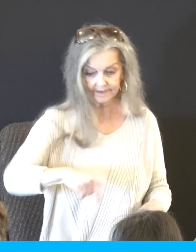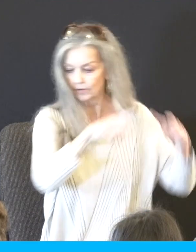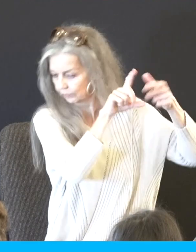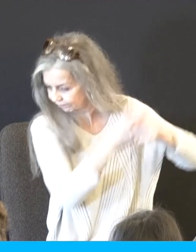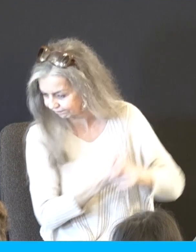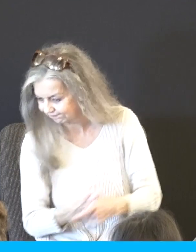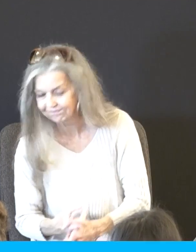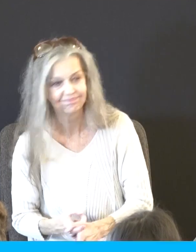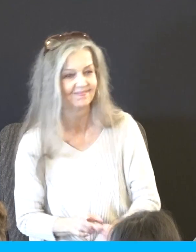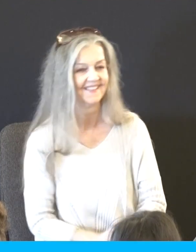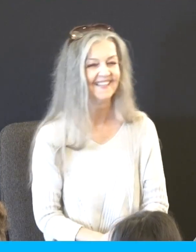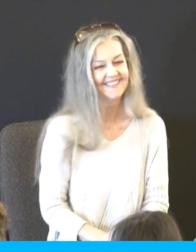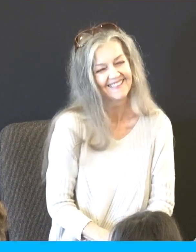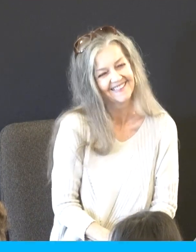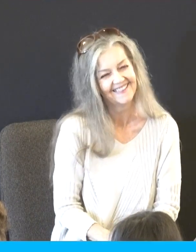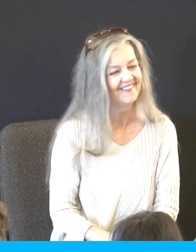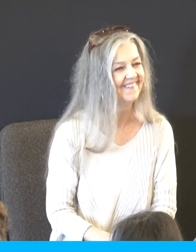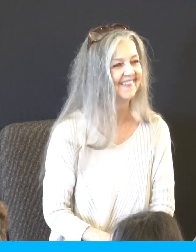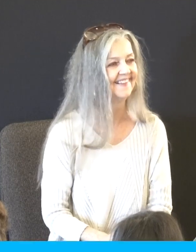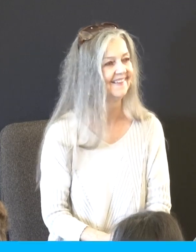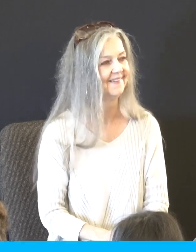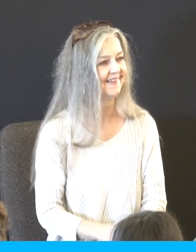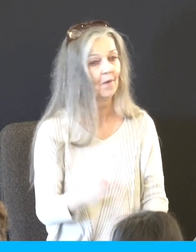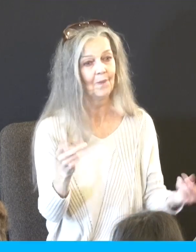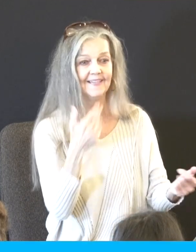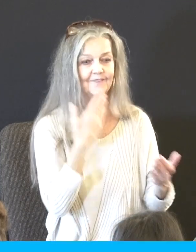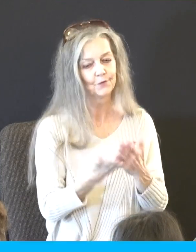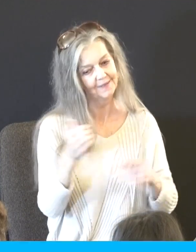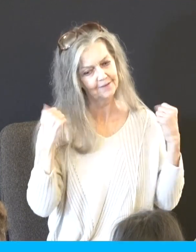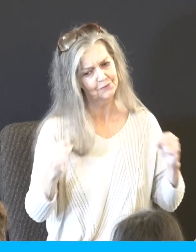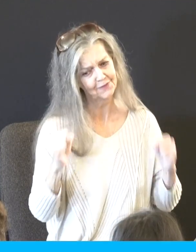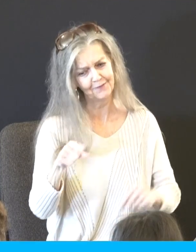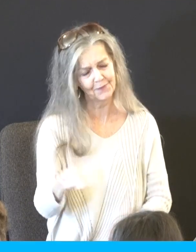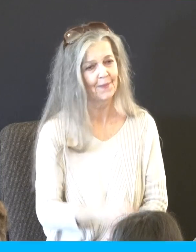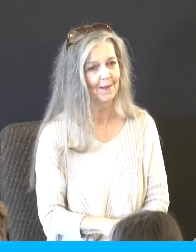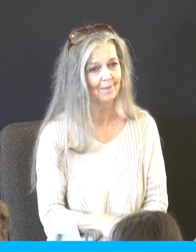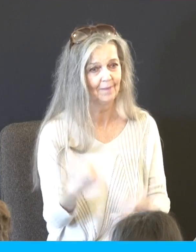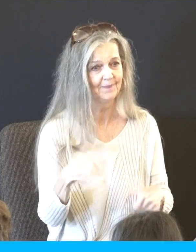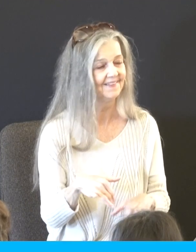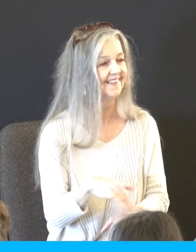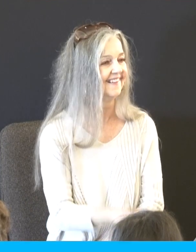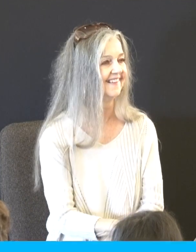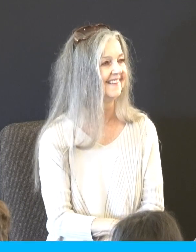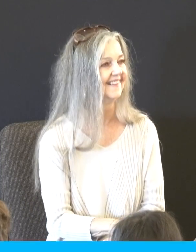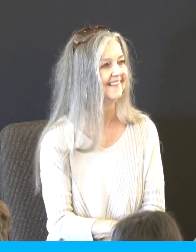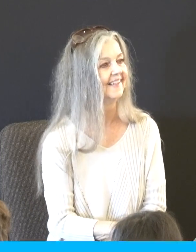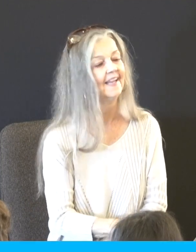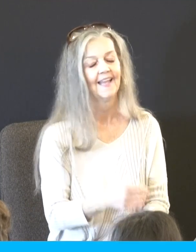And so I just, what? It's good exercise. You're still stuck with the turkey thing, aren't you? So we'd go up and down and